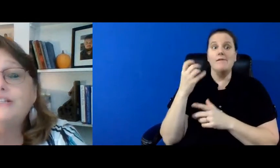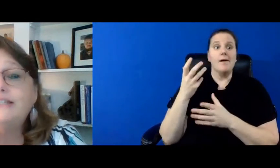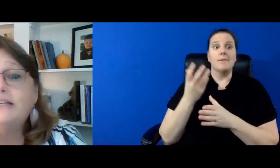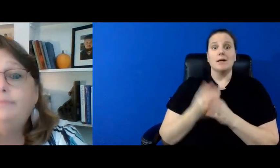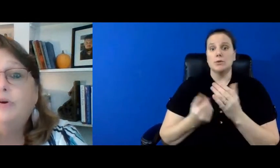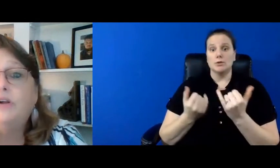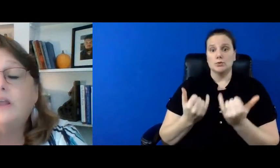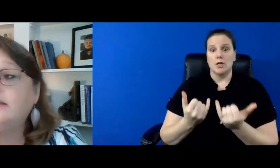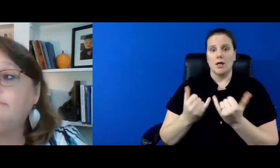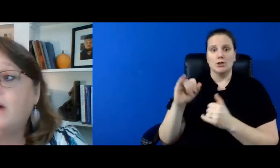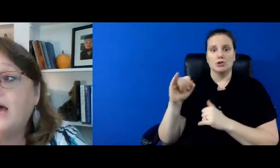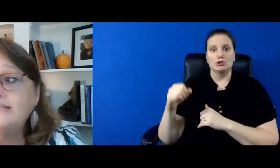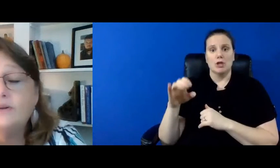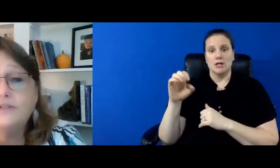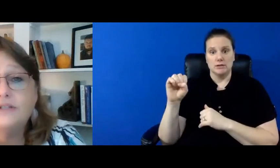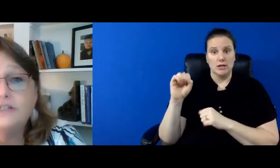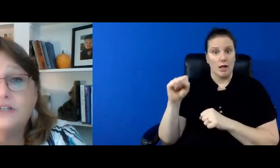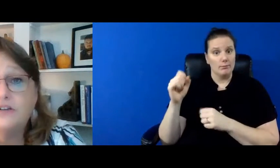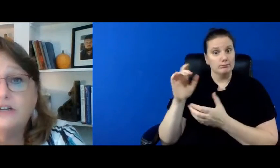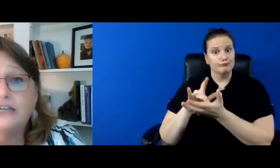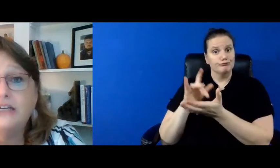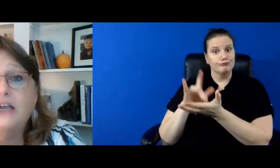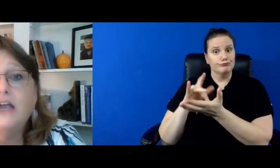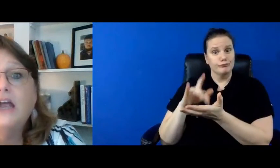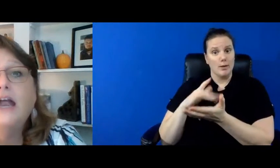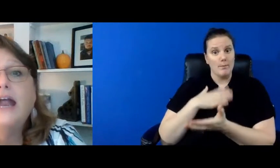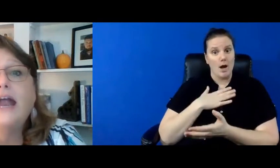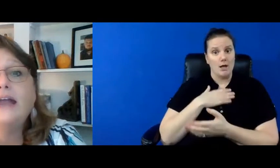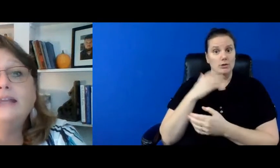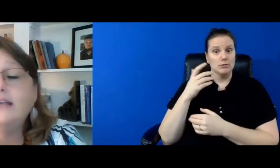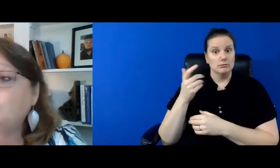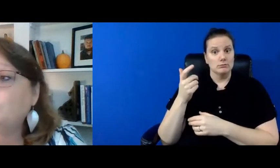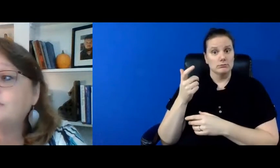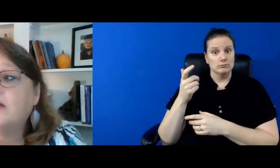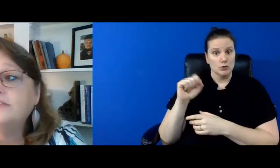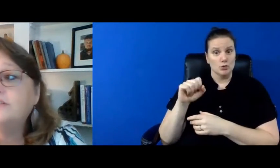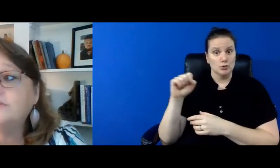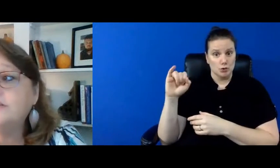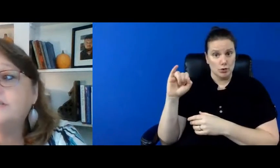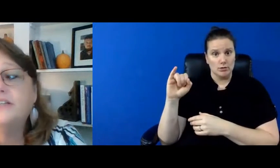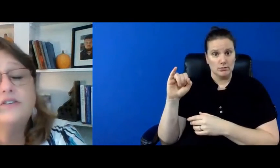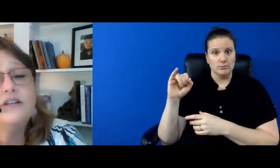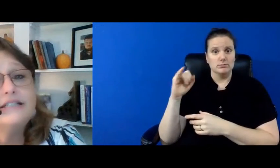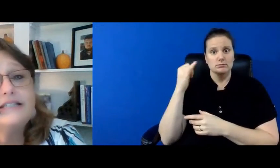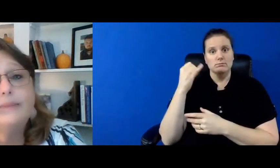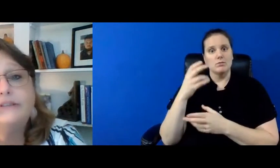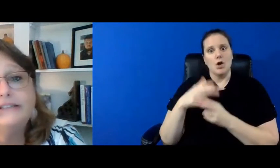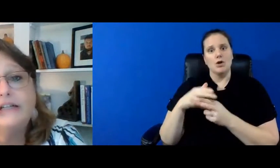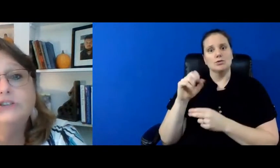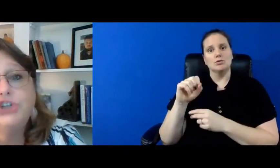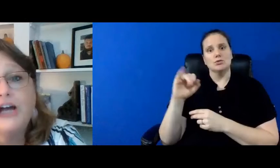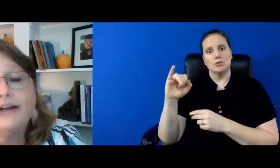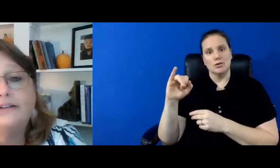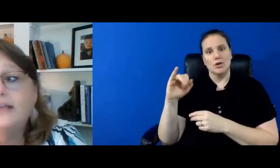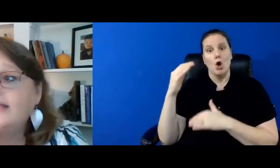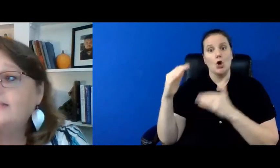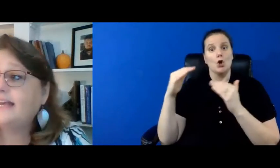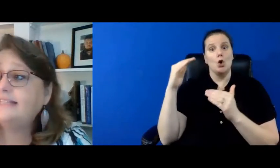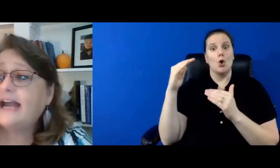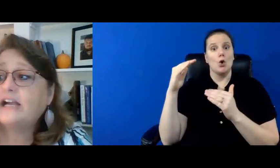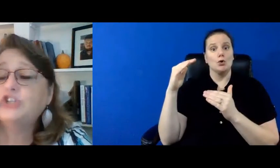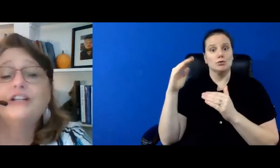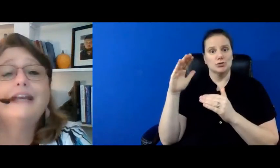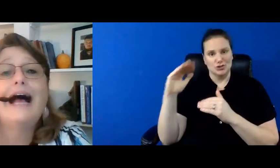jesse could pull on my social security and get what's called social security disabled adult child